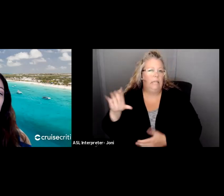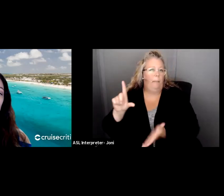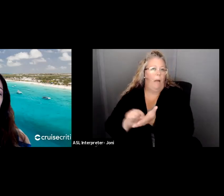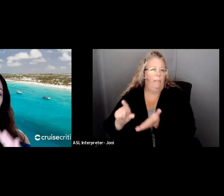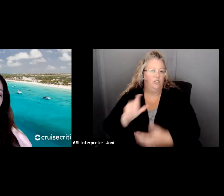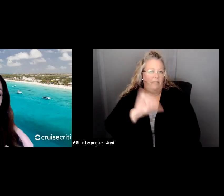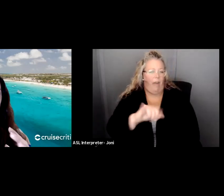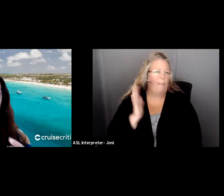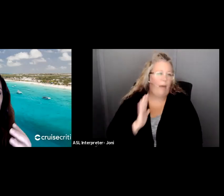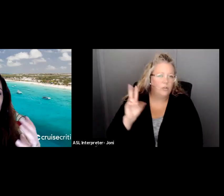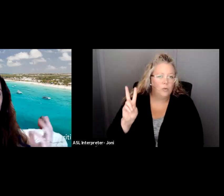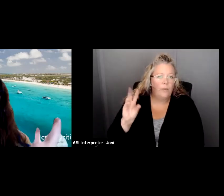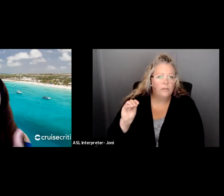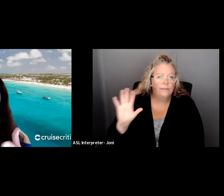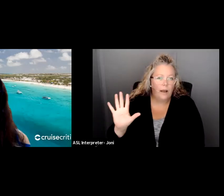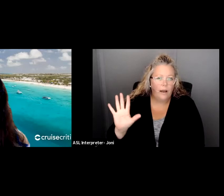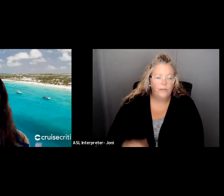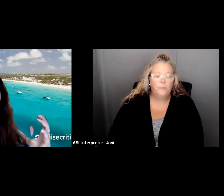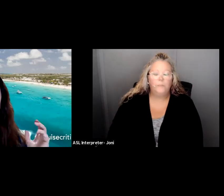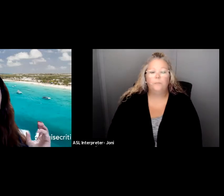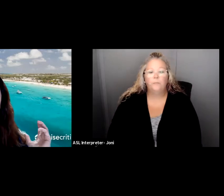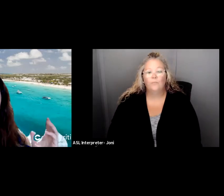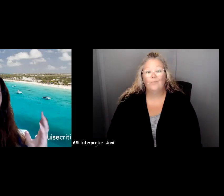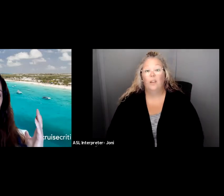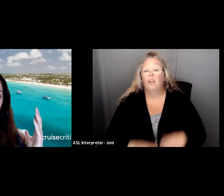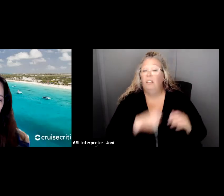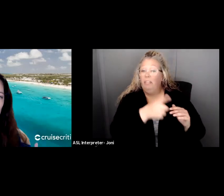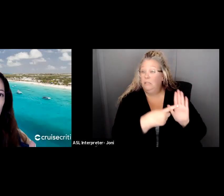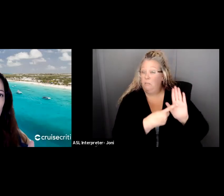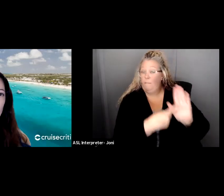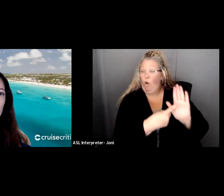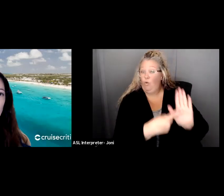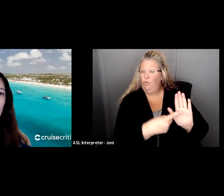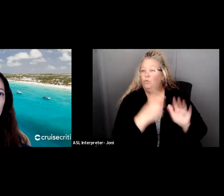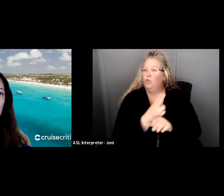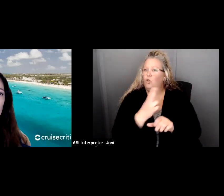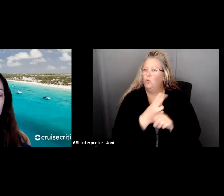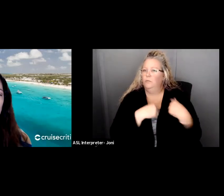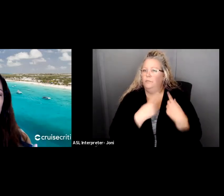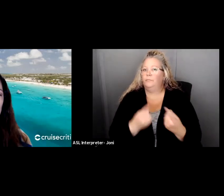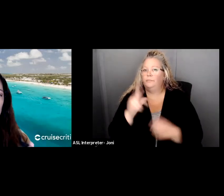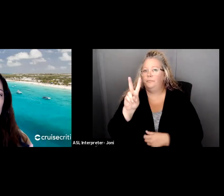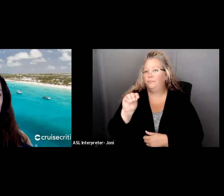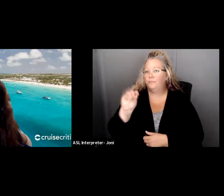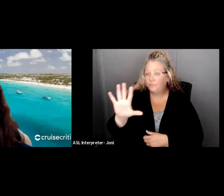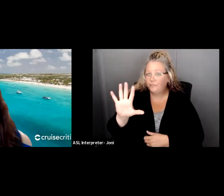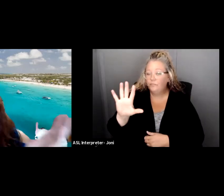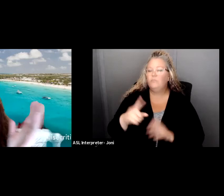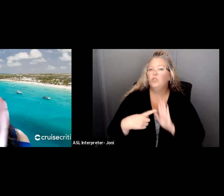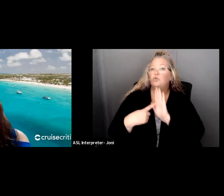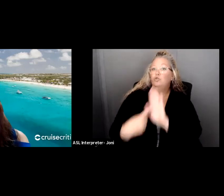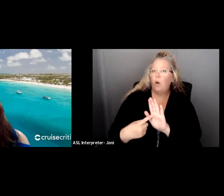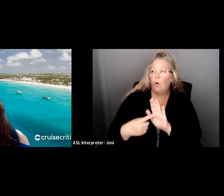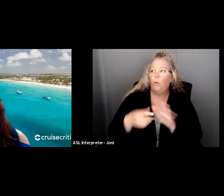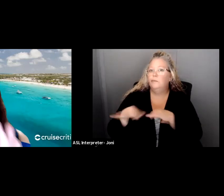This model has been used since 2005 as this is what happens with nonprofits. And eventually, every nonprofit